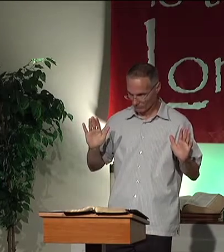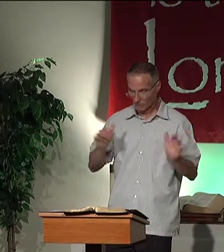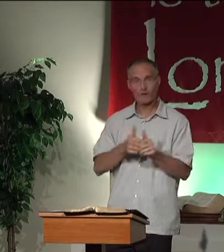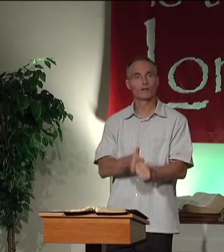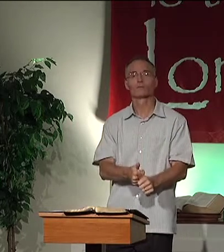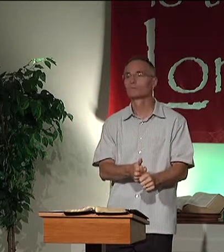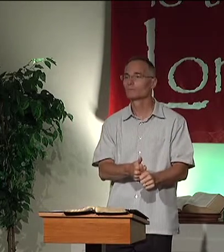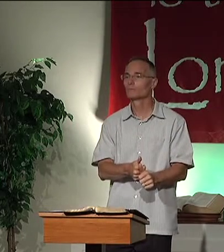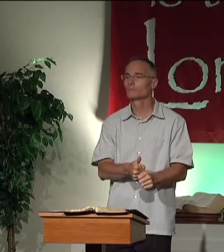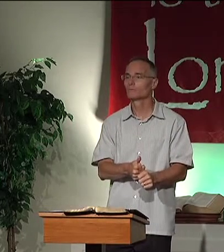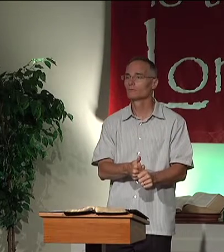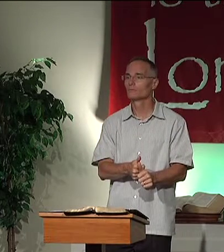follow?